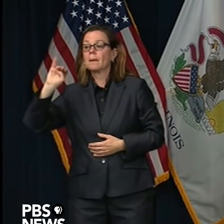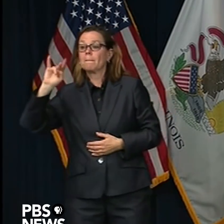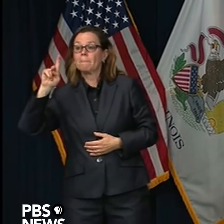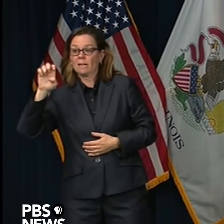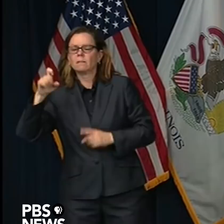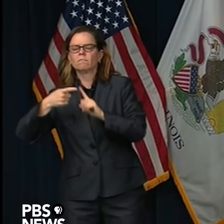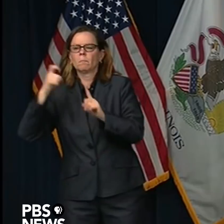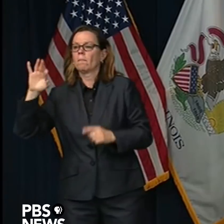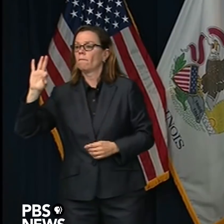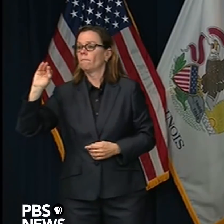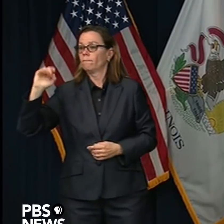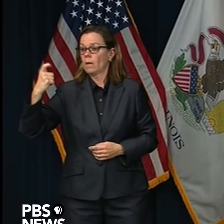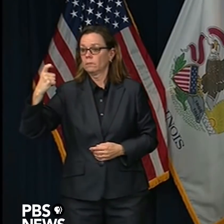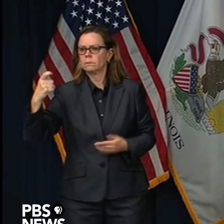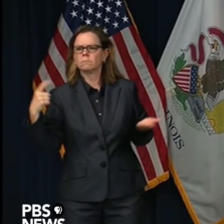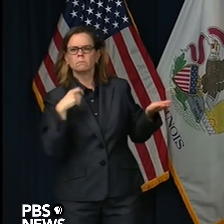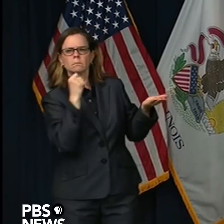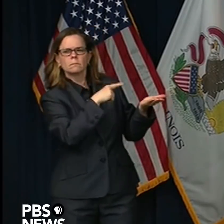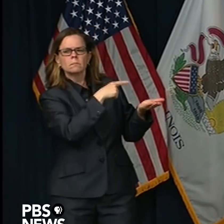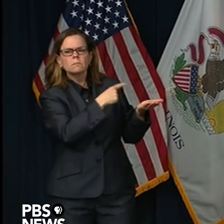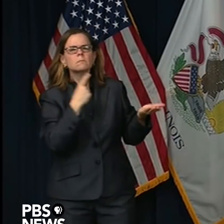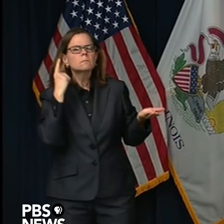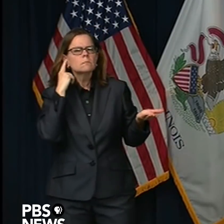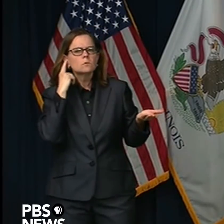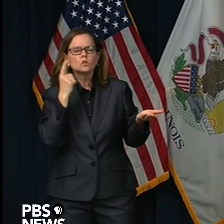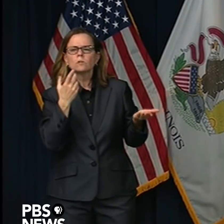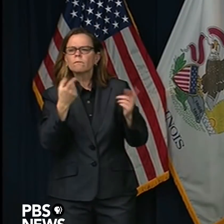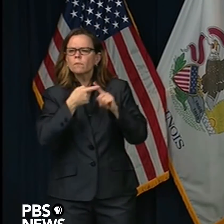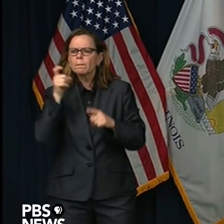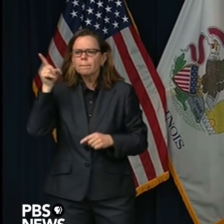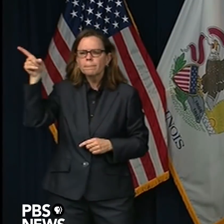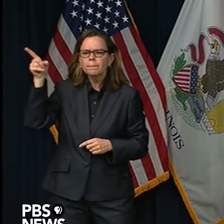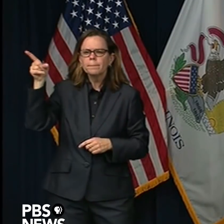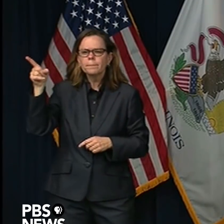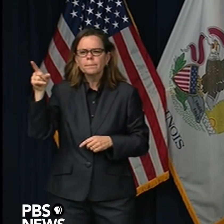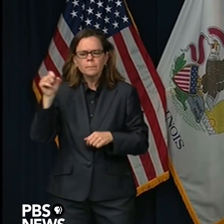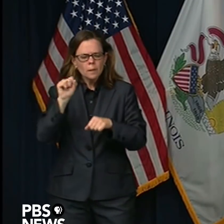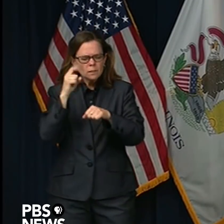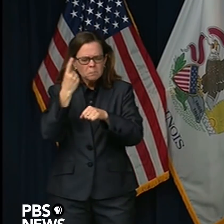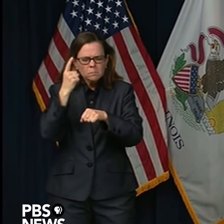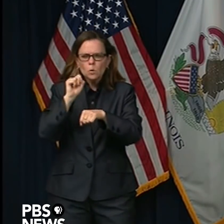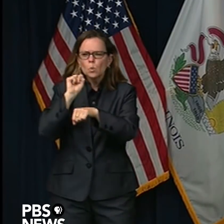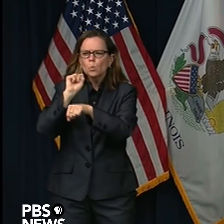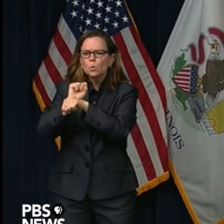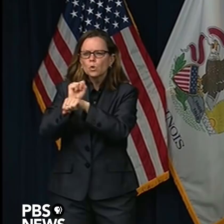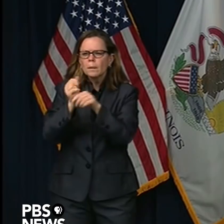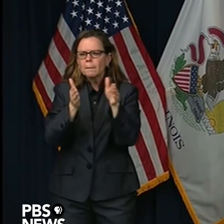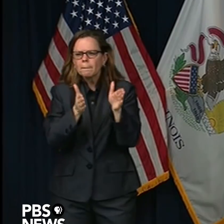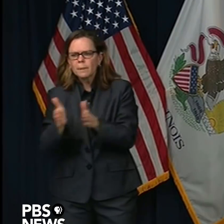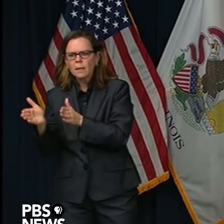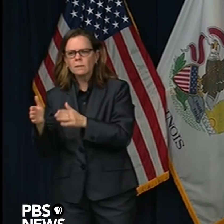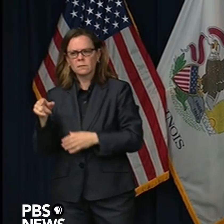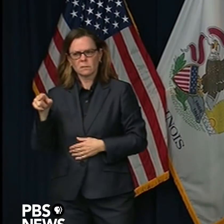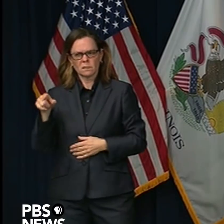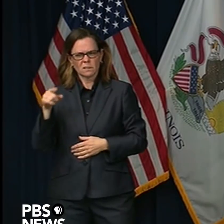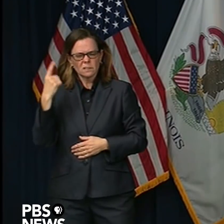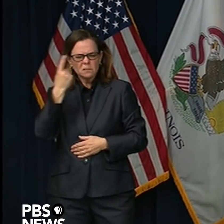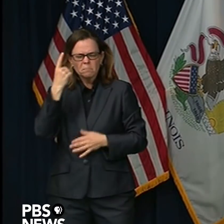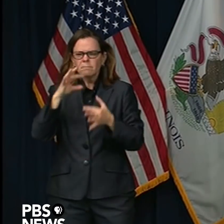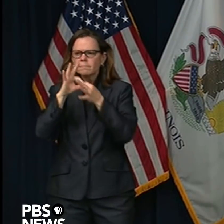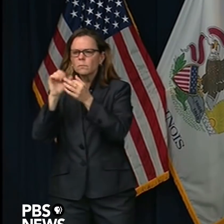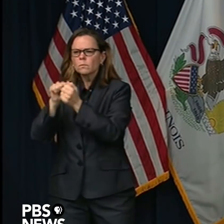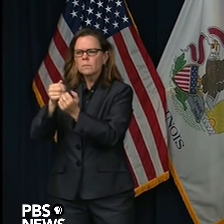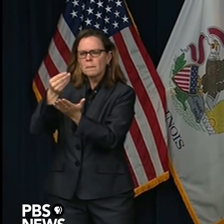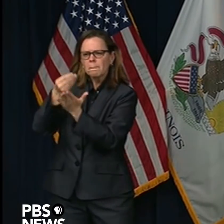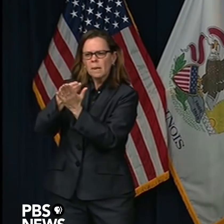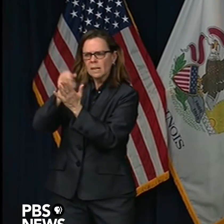D.C.? A University of Illinois professor says Illinois could get $1.1 billion and avert up to 124,000 layoffs. Will Illinois